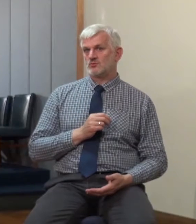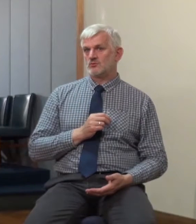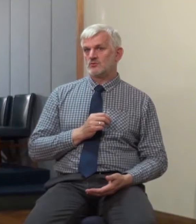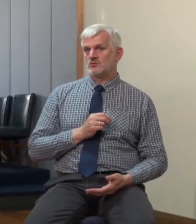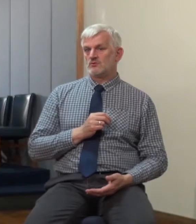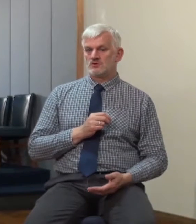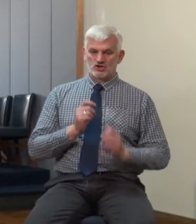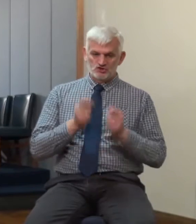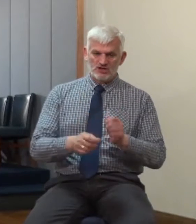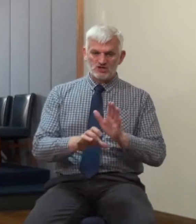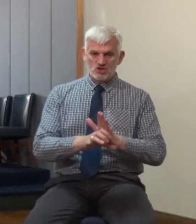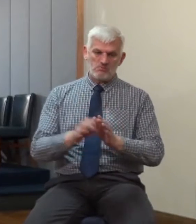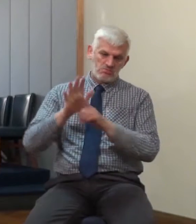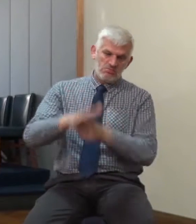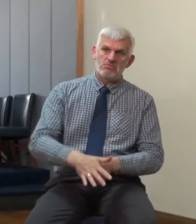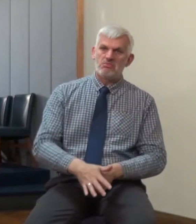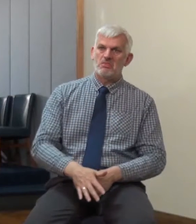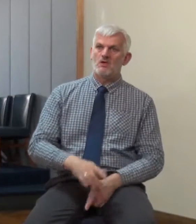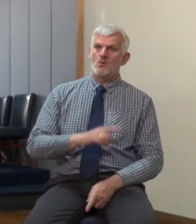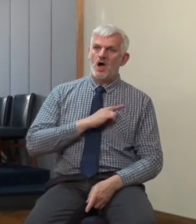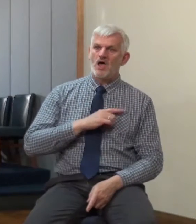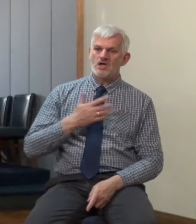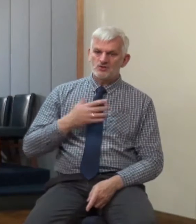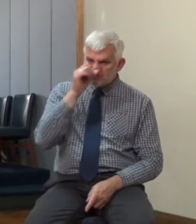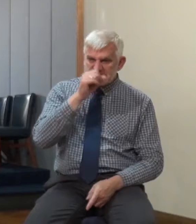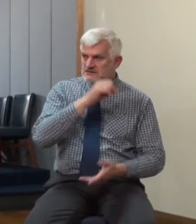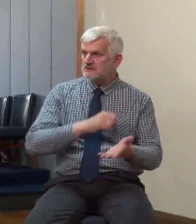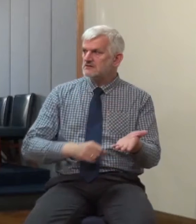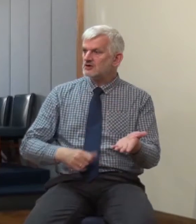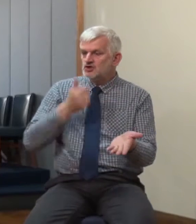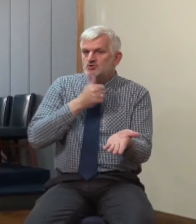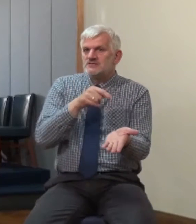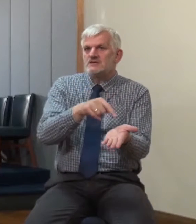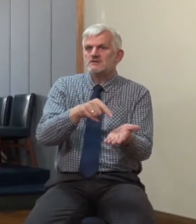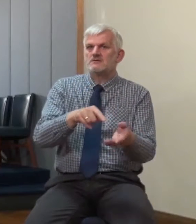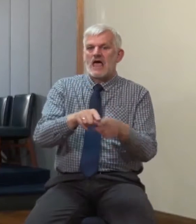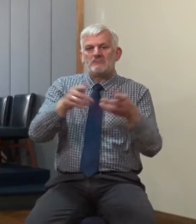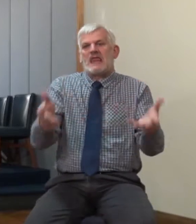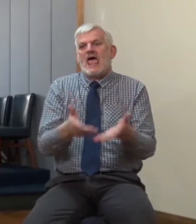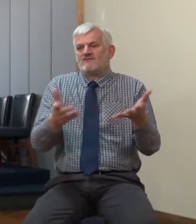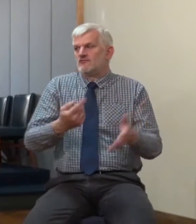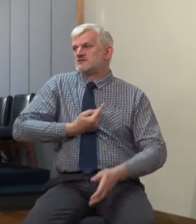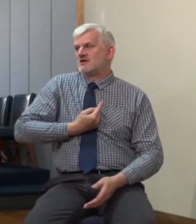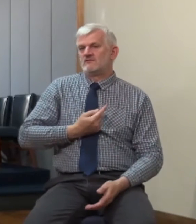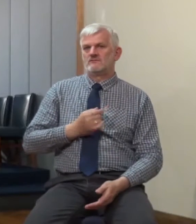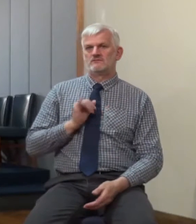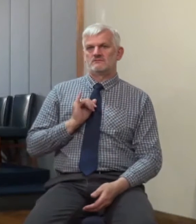importance in the church and he uses it as a sort of playground for himself and there are